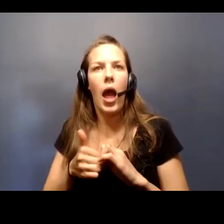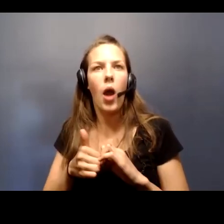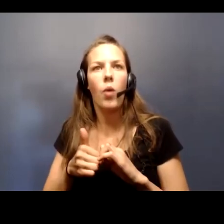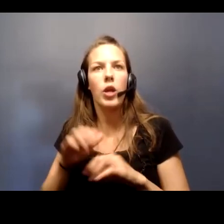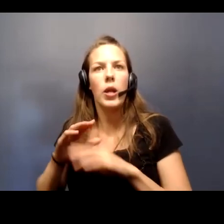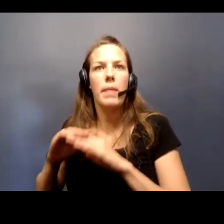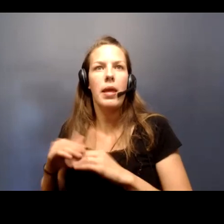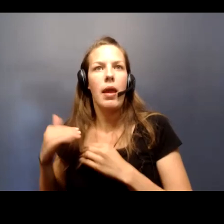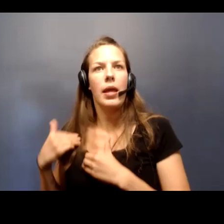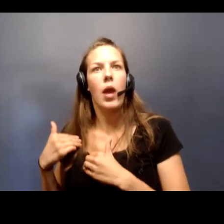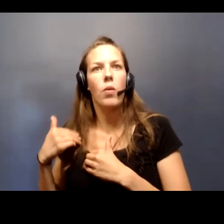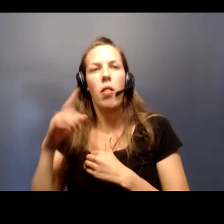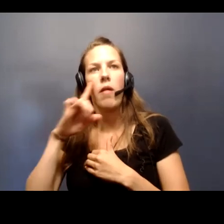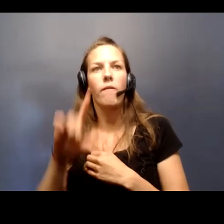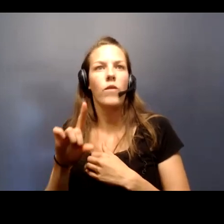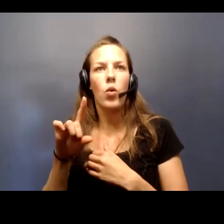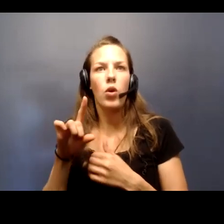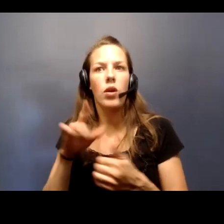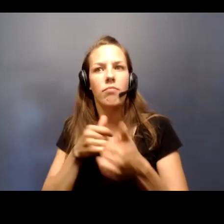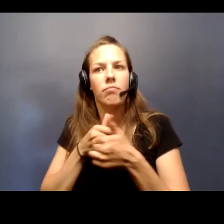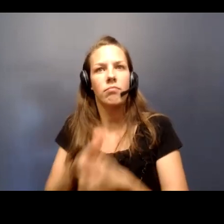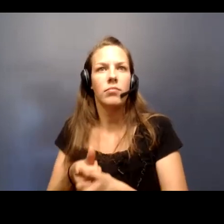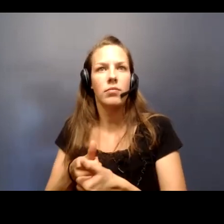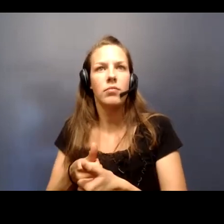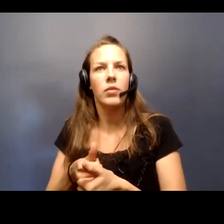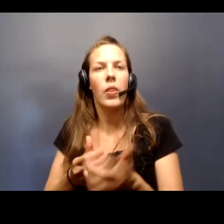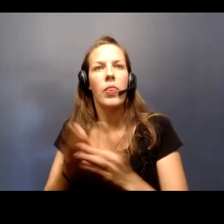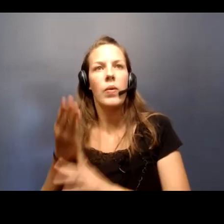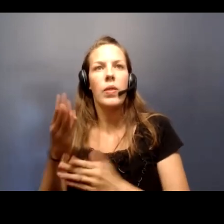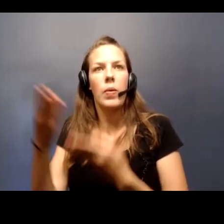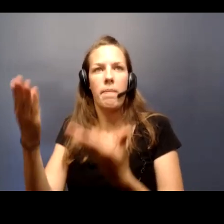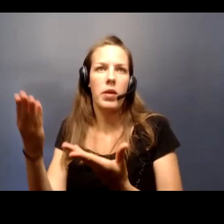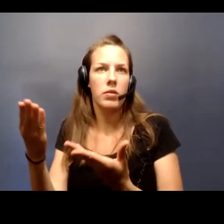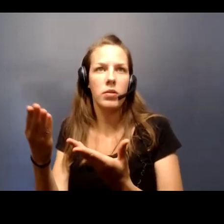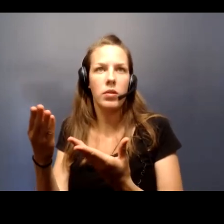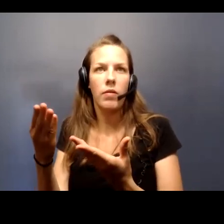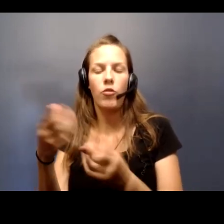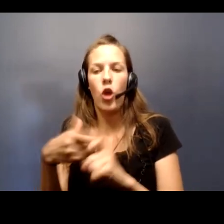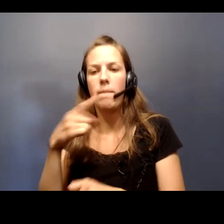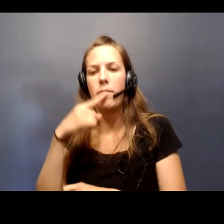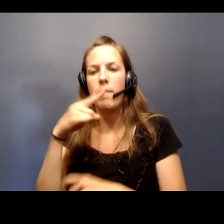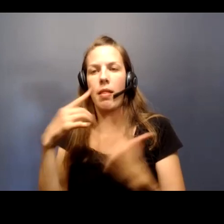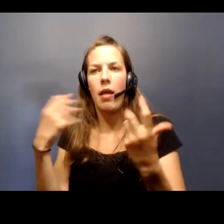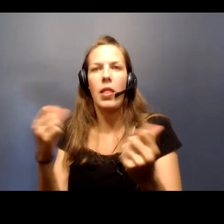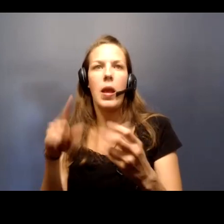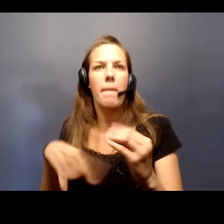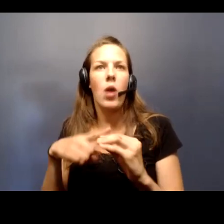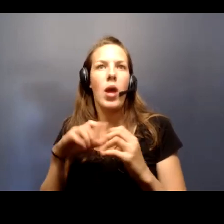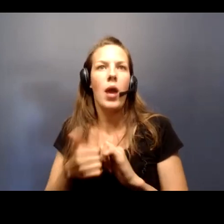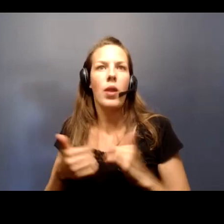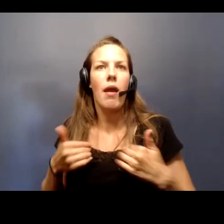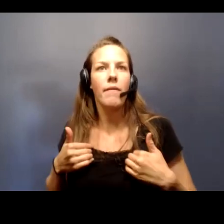for adherence to the recommendations coming from public health about how to have